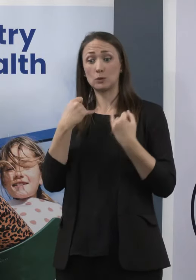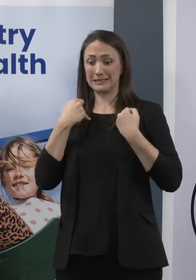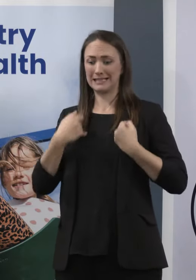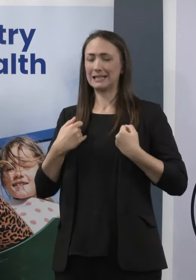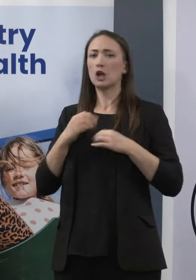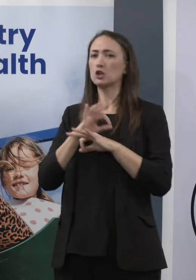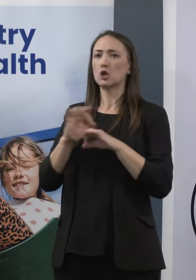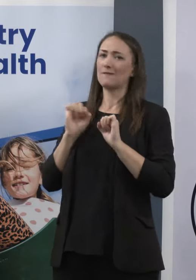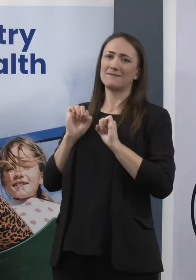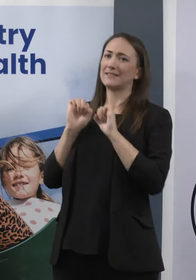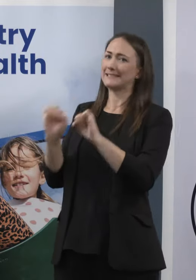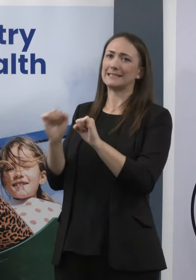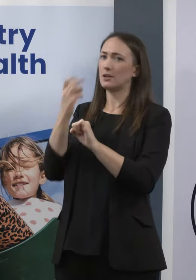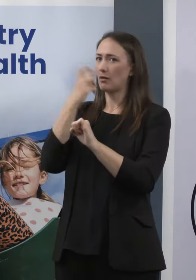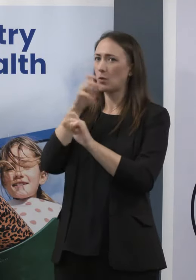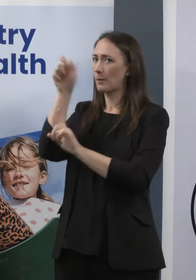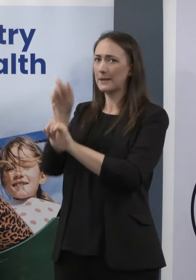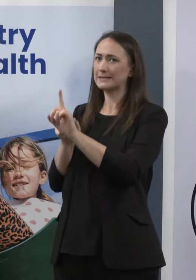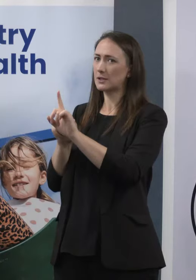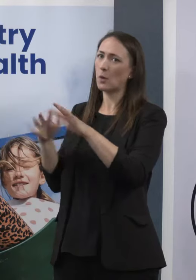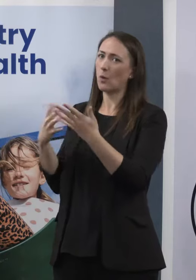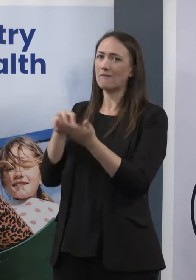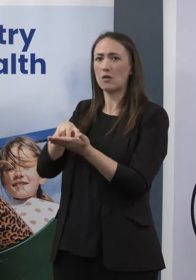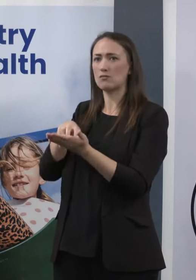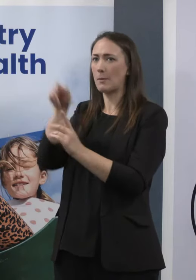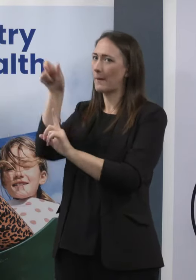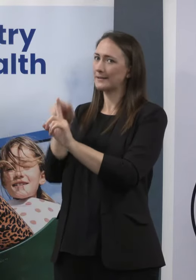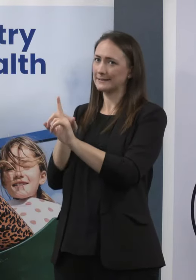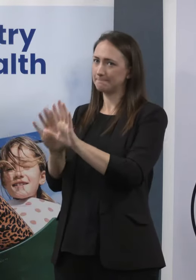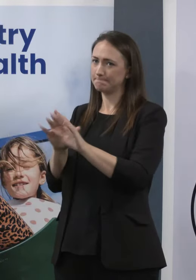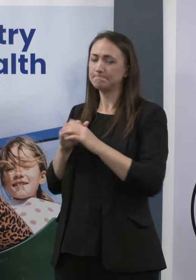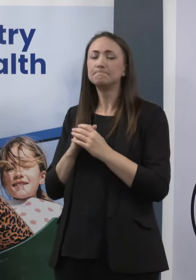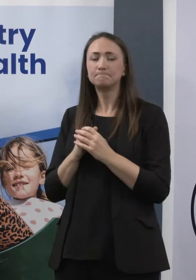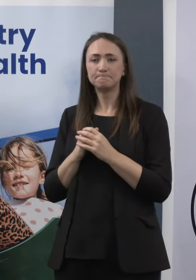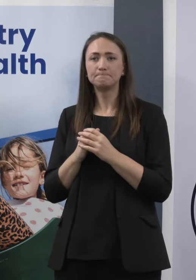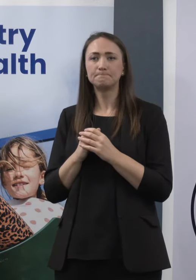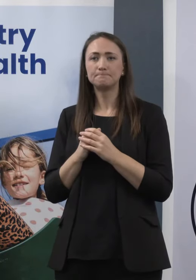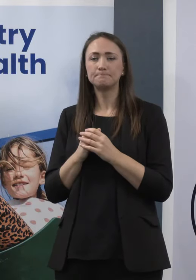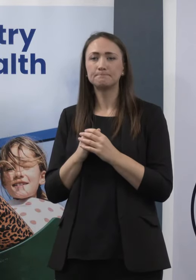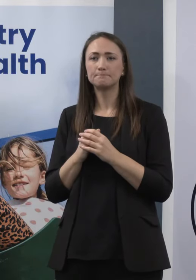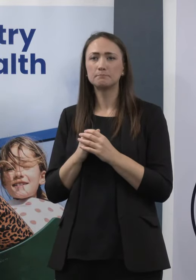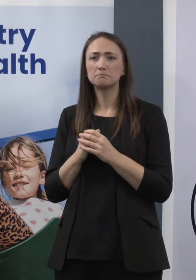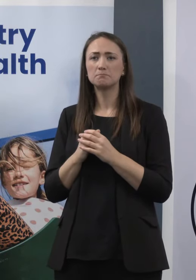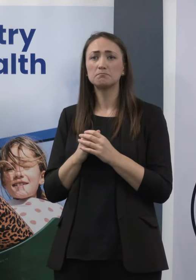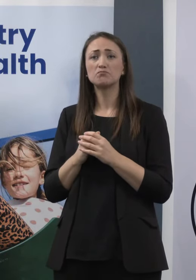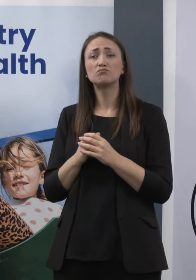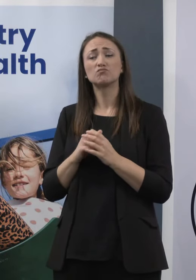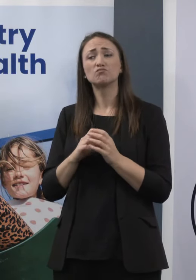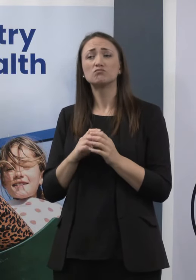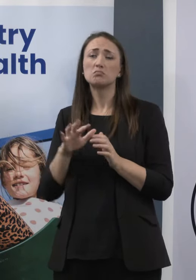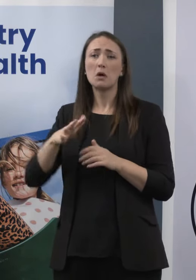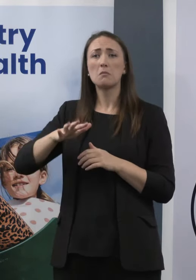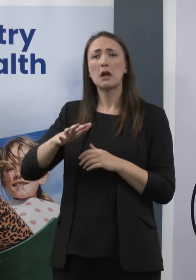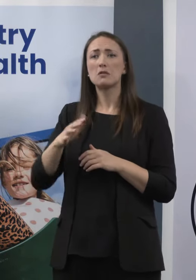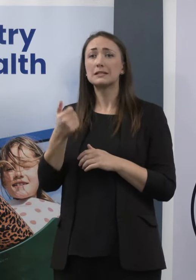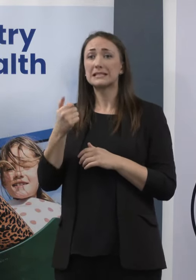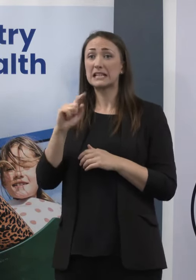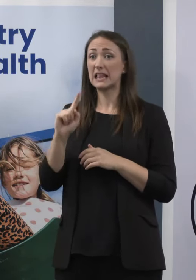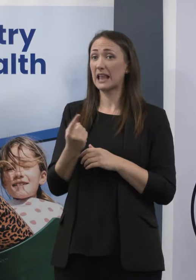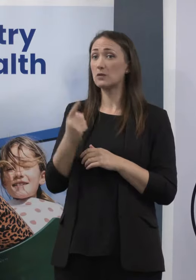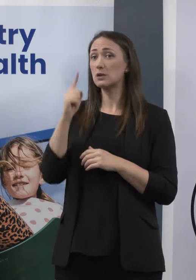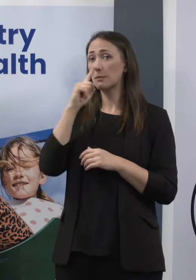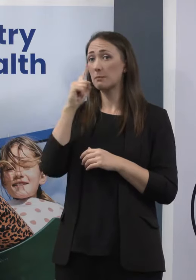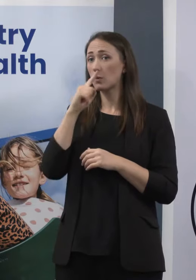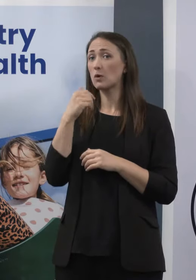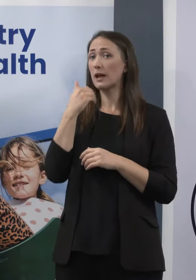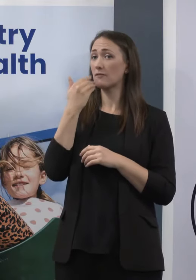So encouraging signs in terms of the case numbers, but really that rate of around 6,000 cases a day, on average over